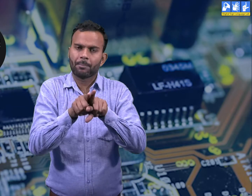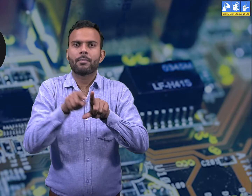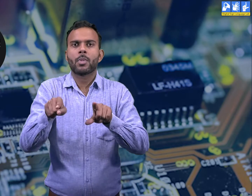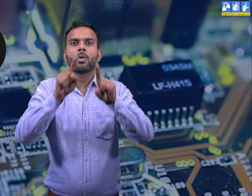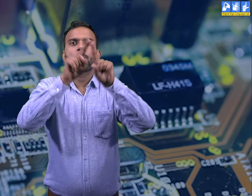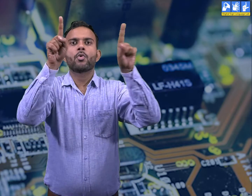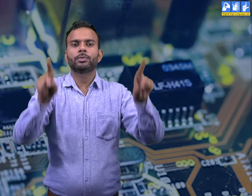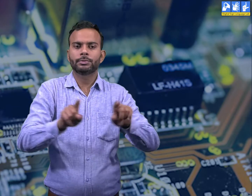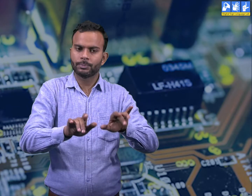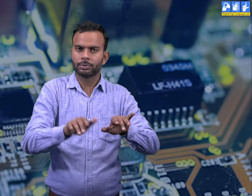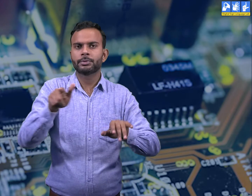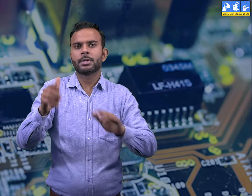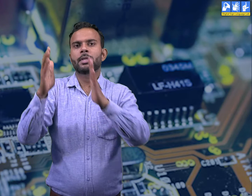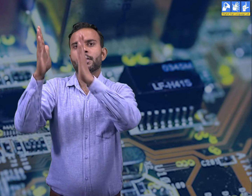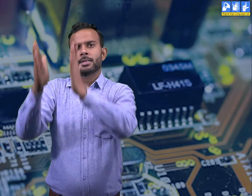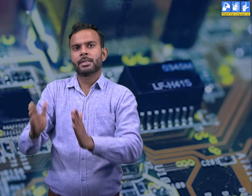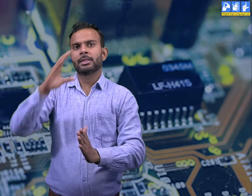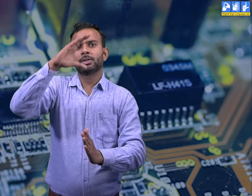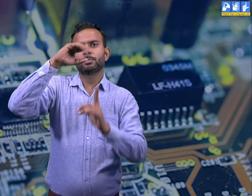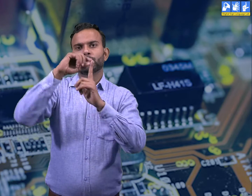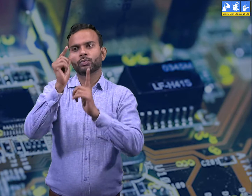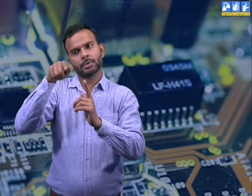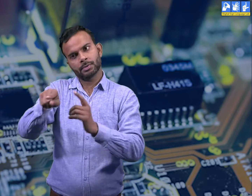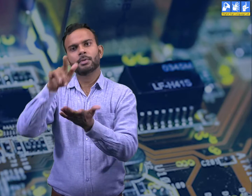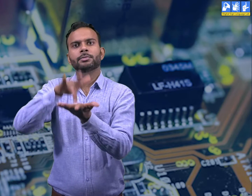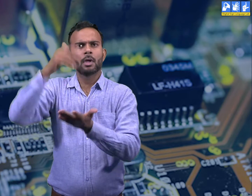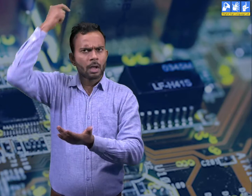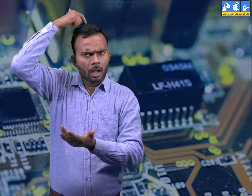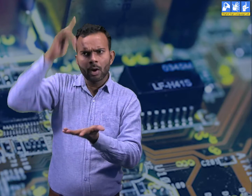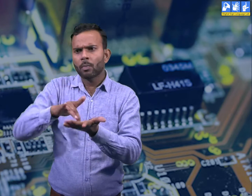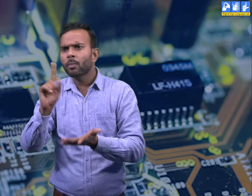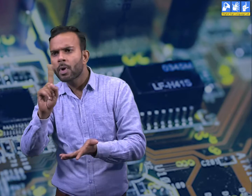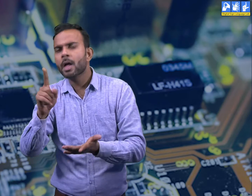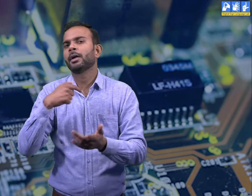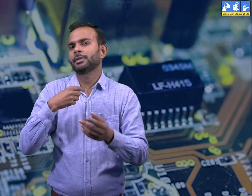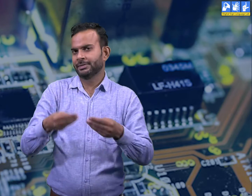Similarly, CPU is the brain of the computer.